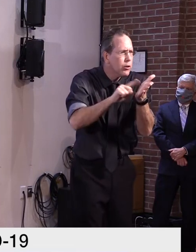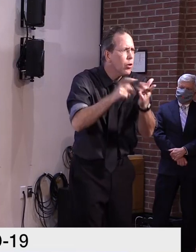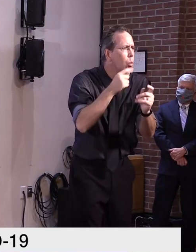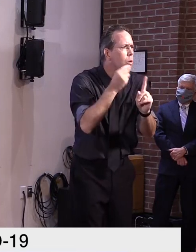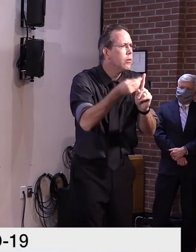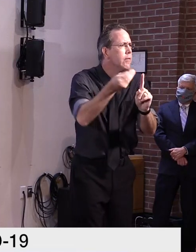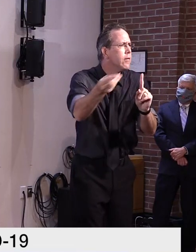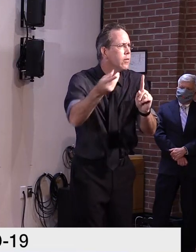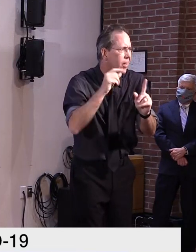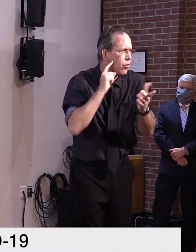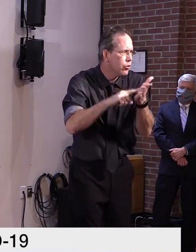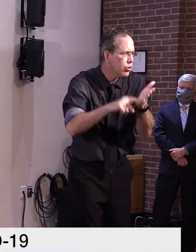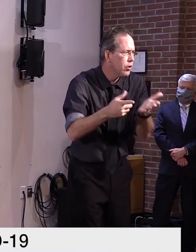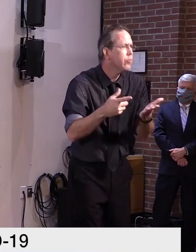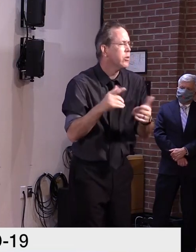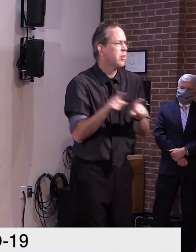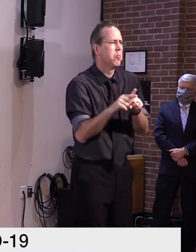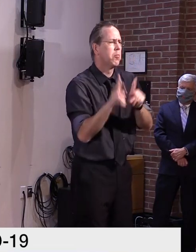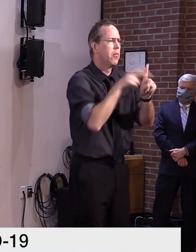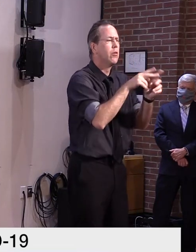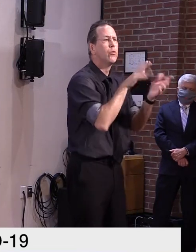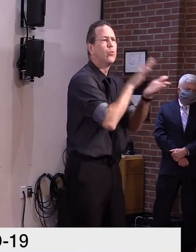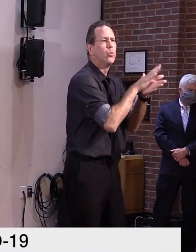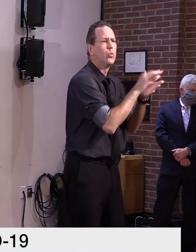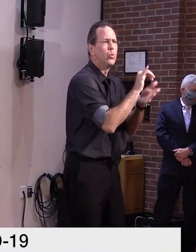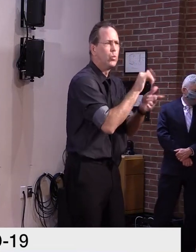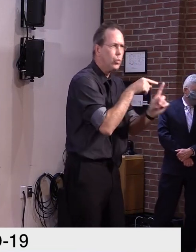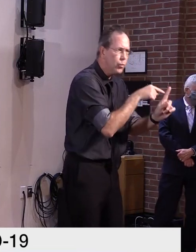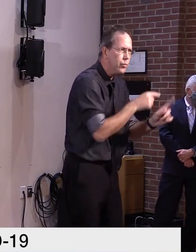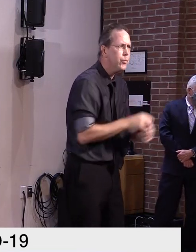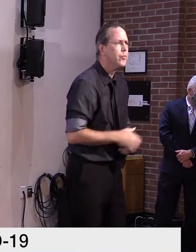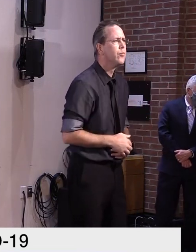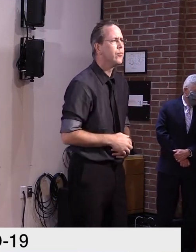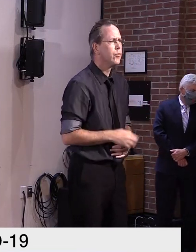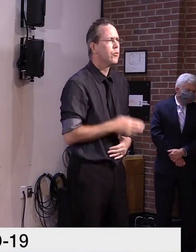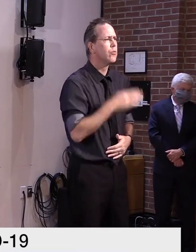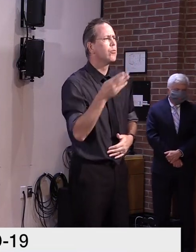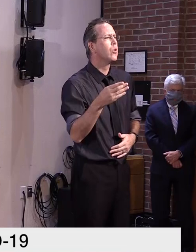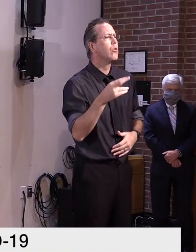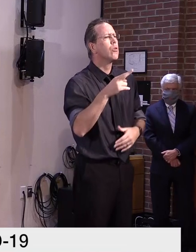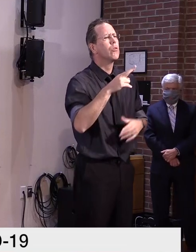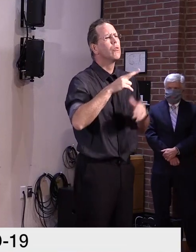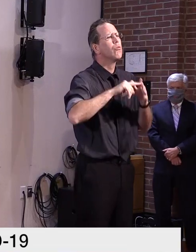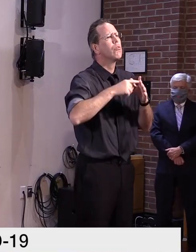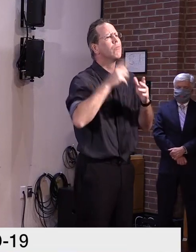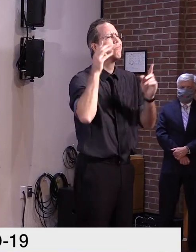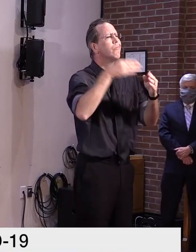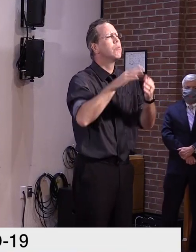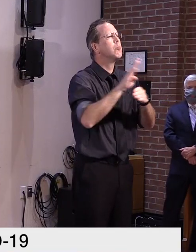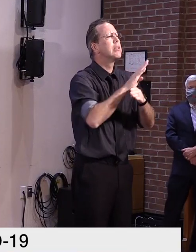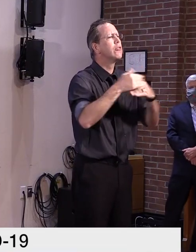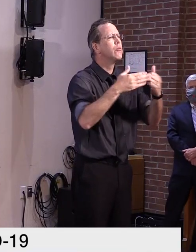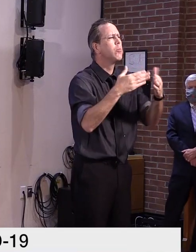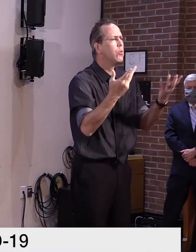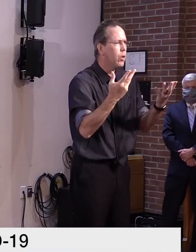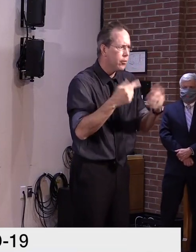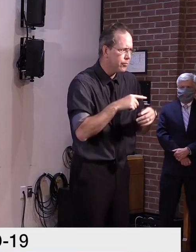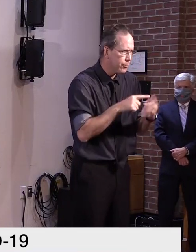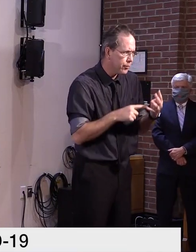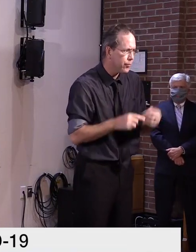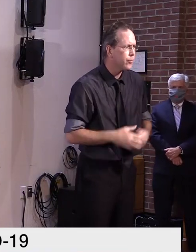12. Turning to our four restart metrics. Again, these are all trending very favorably.